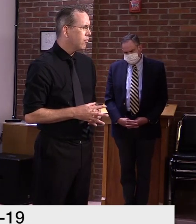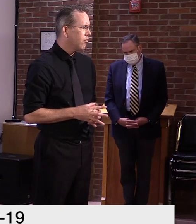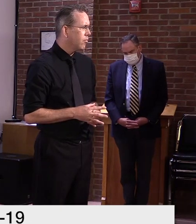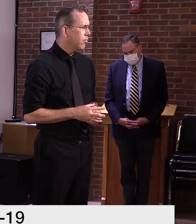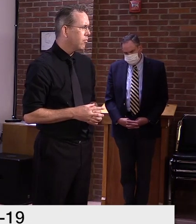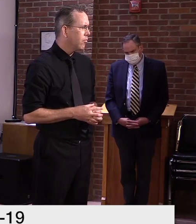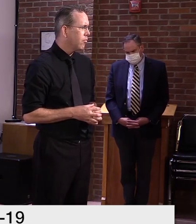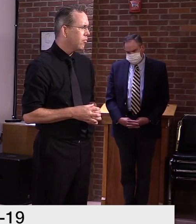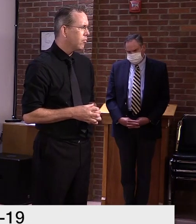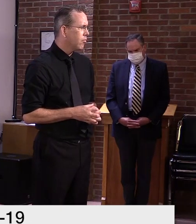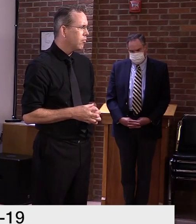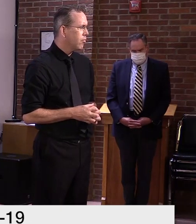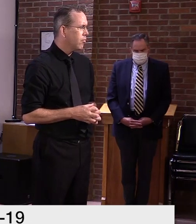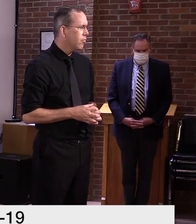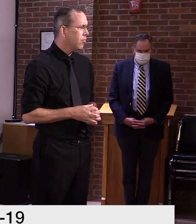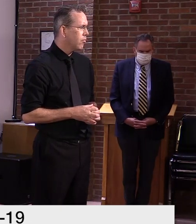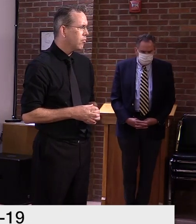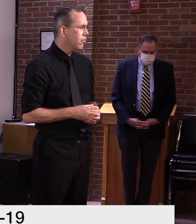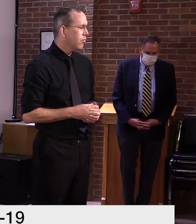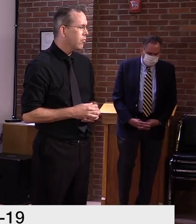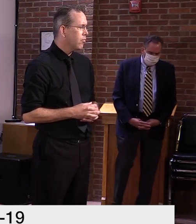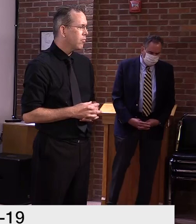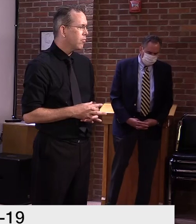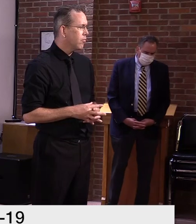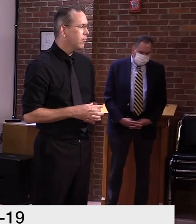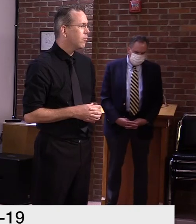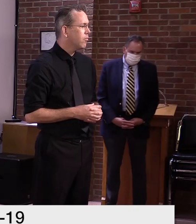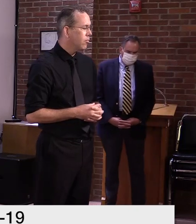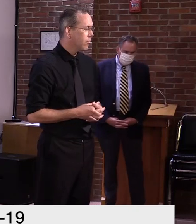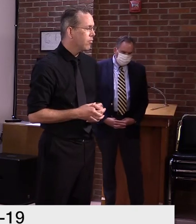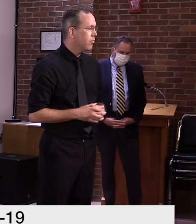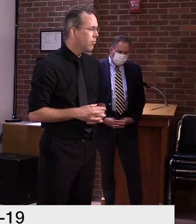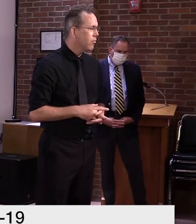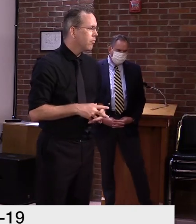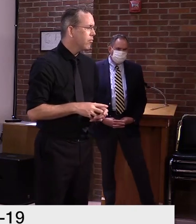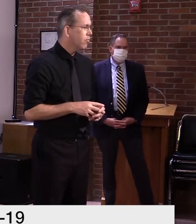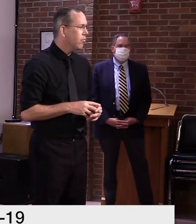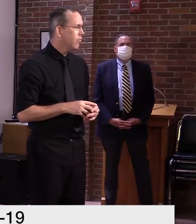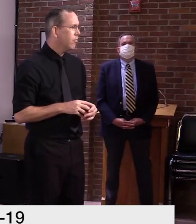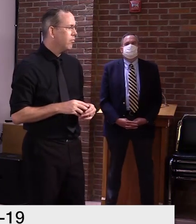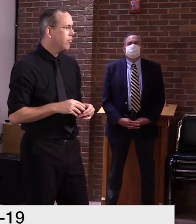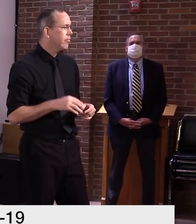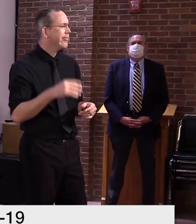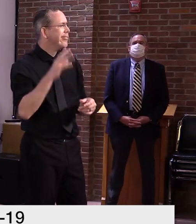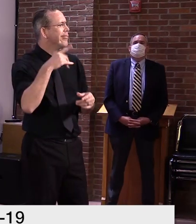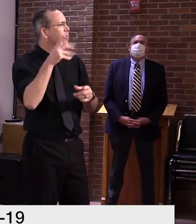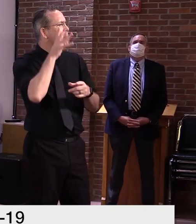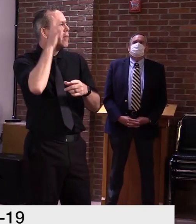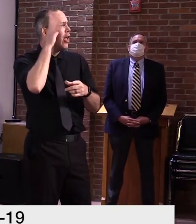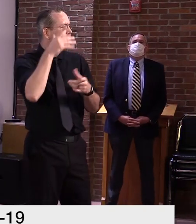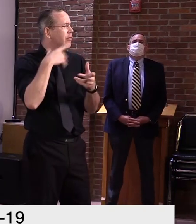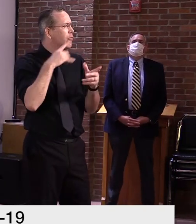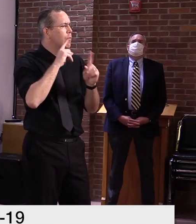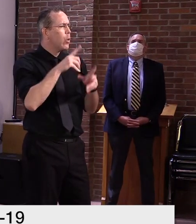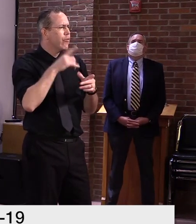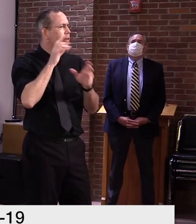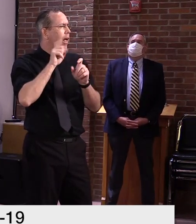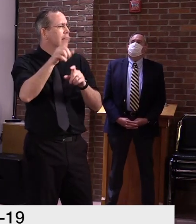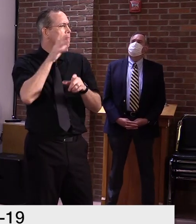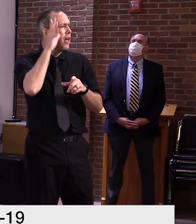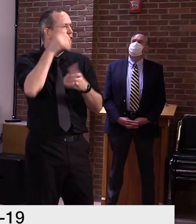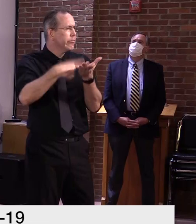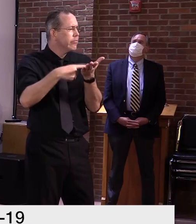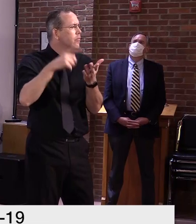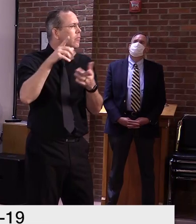completely online. Uh, so that money's, you know, essentially wasted for that student and that student's family. Um,